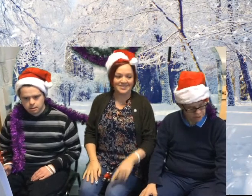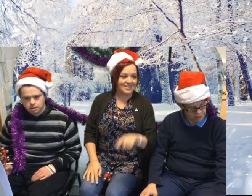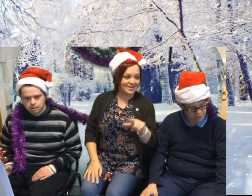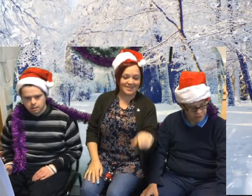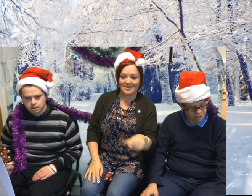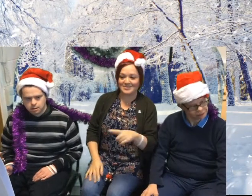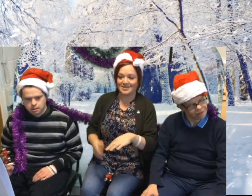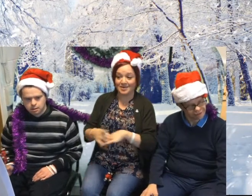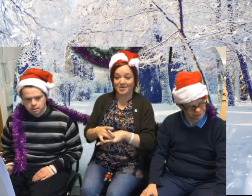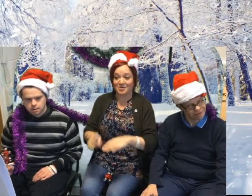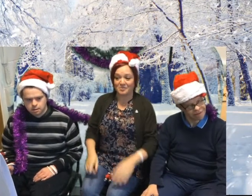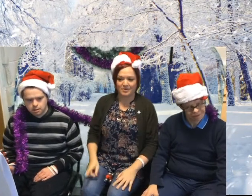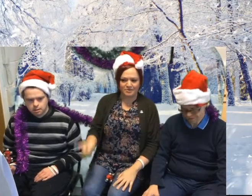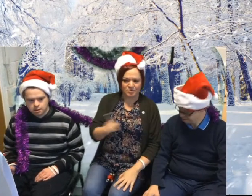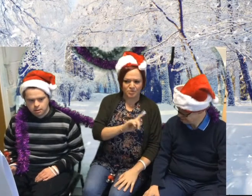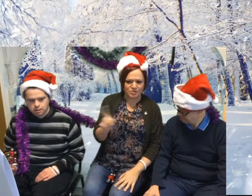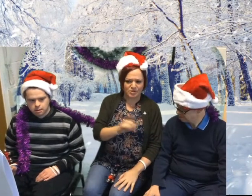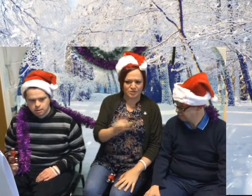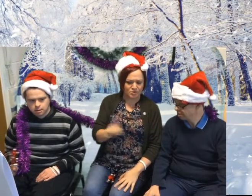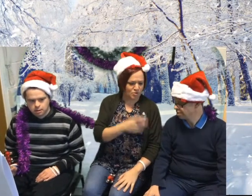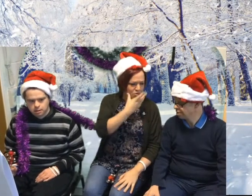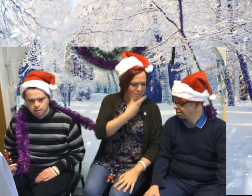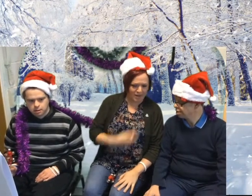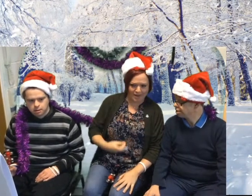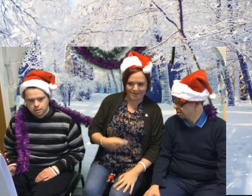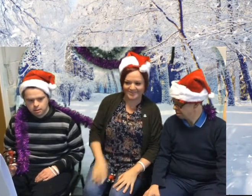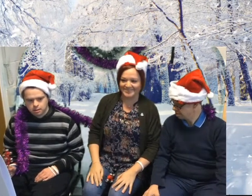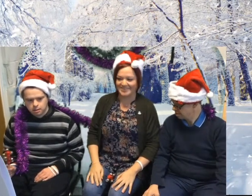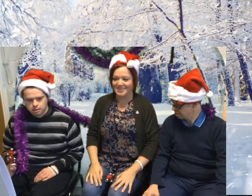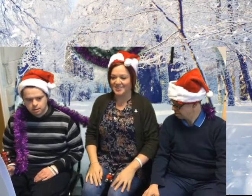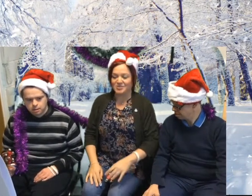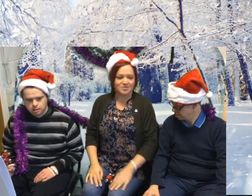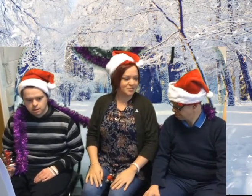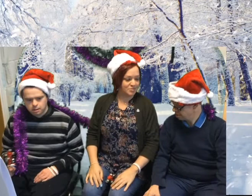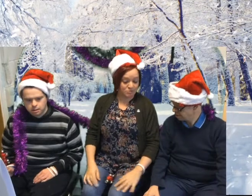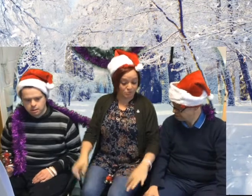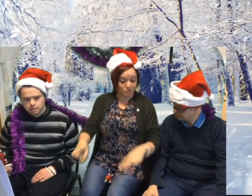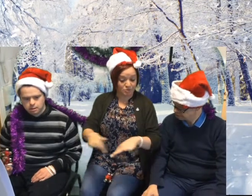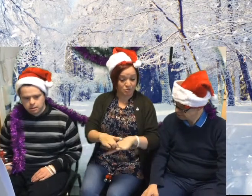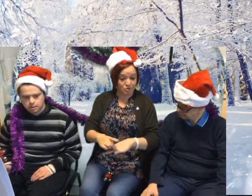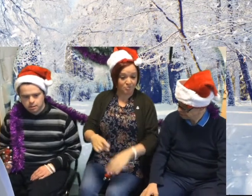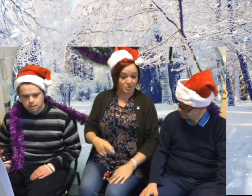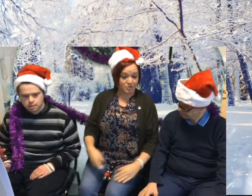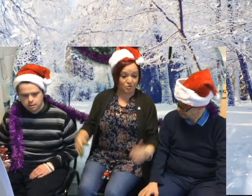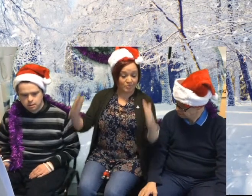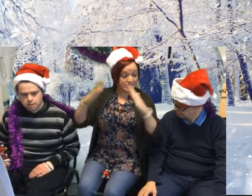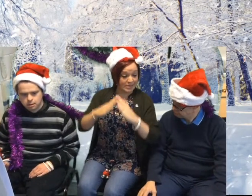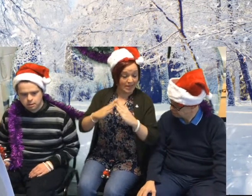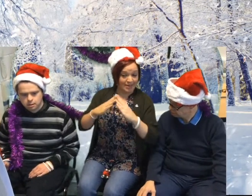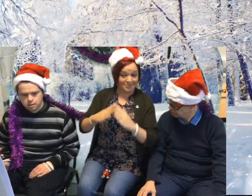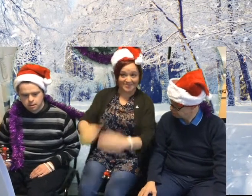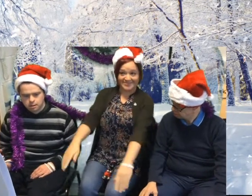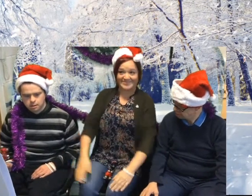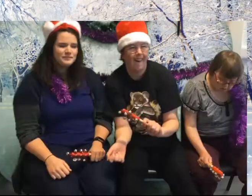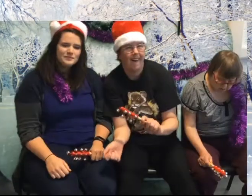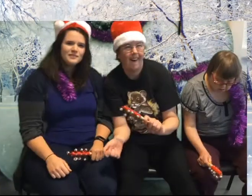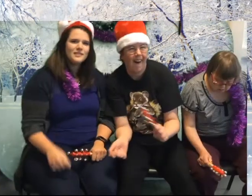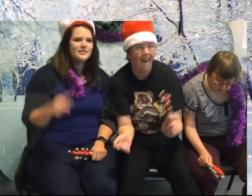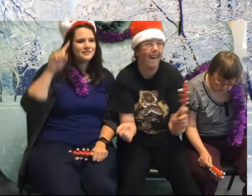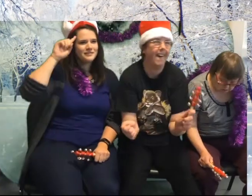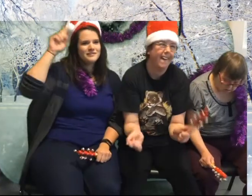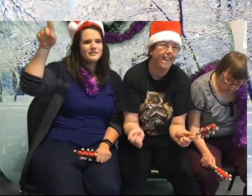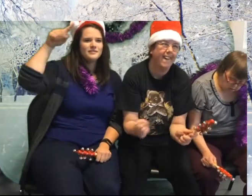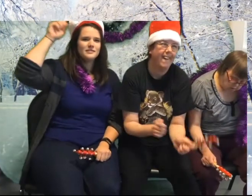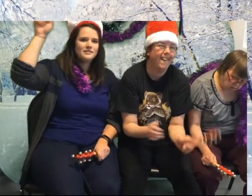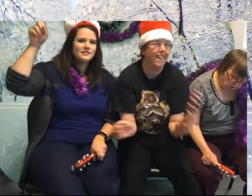We'll say, are you ready? We'll say, no man But you can do the job when you're in town Later